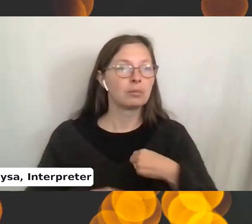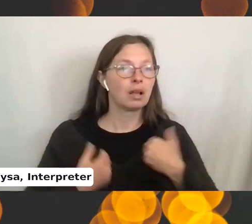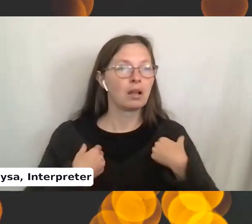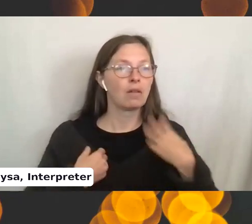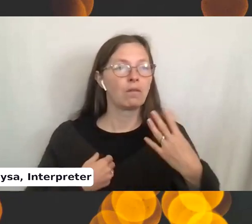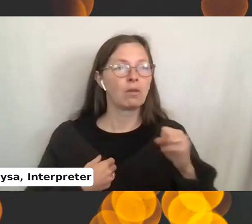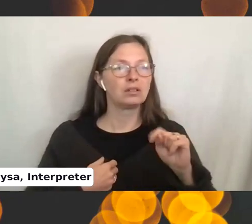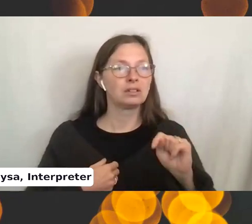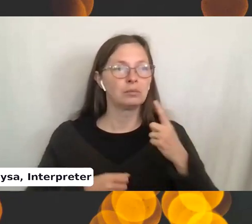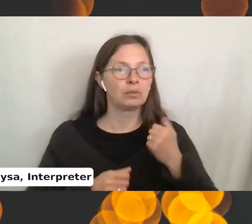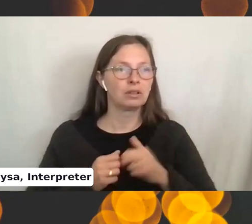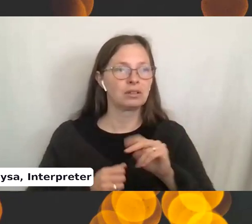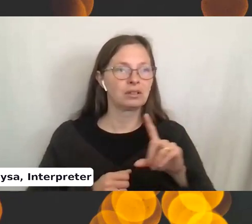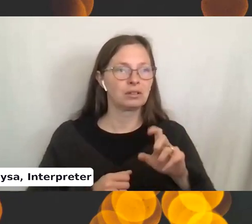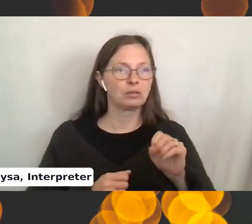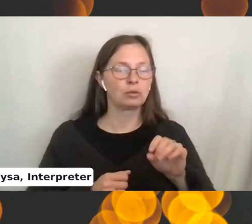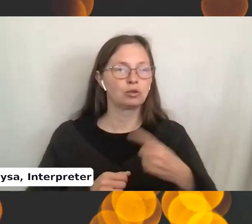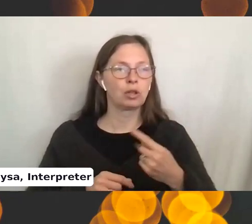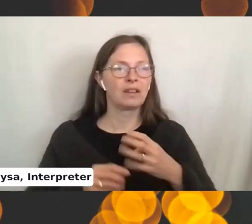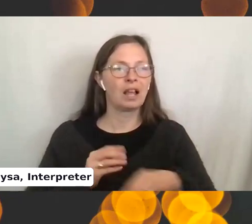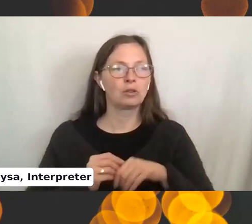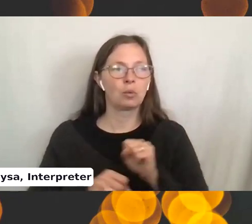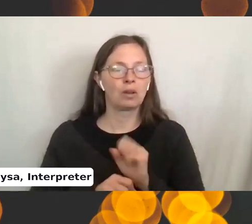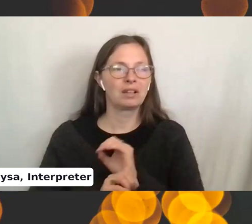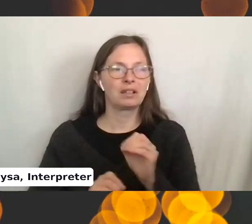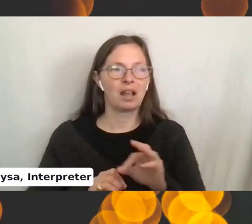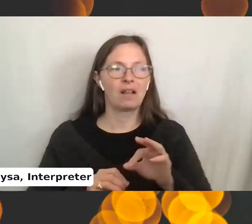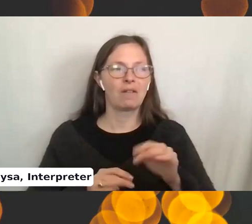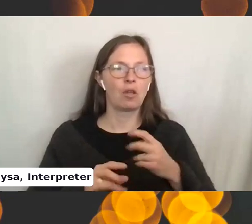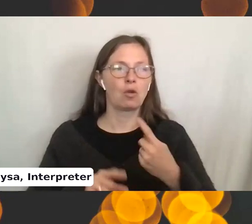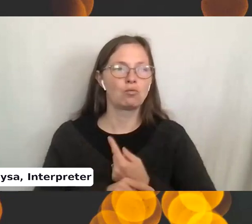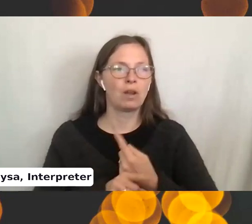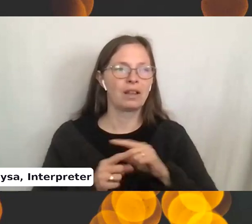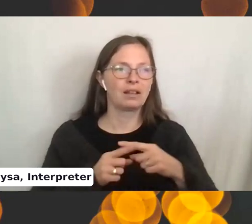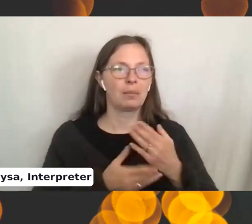per needle for that project. So it was just the regular extra work and none of the regular knitting parts.